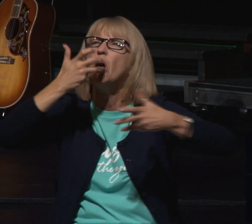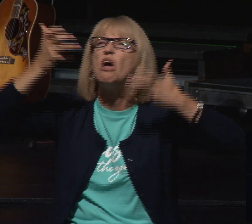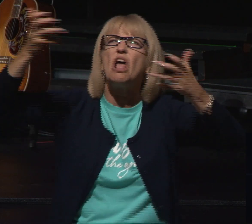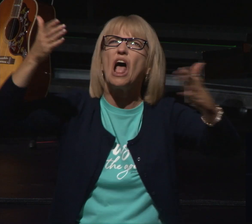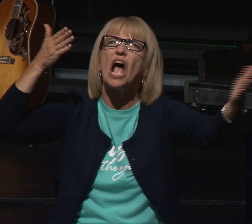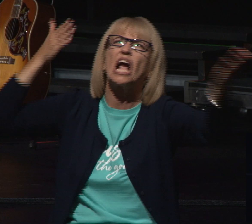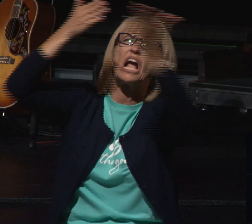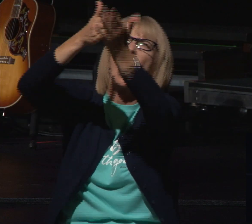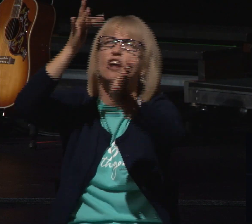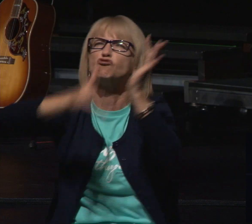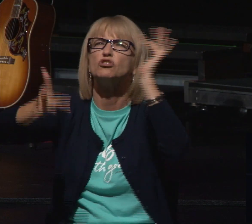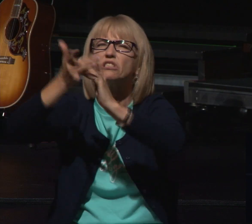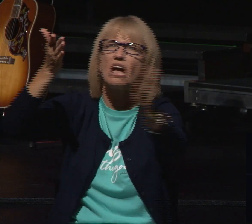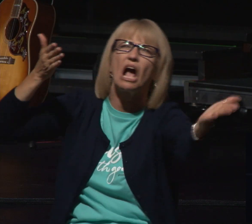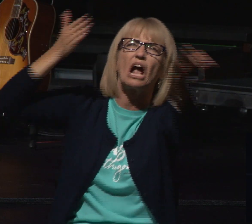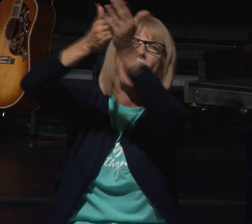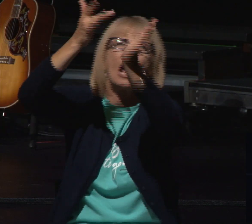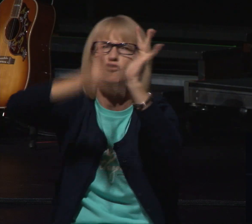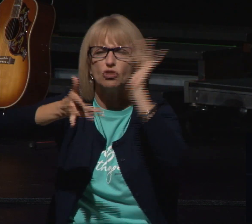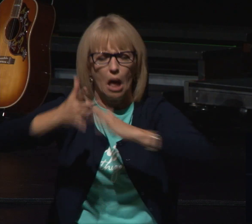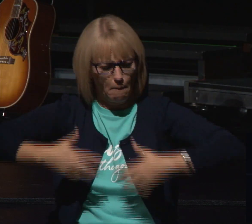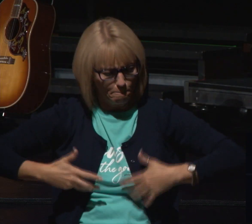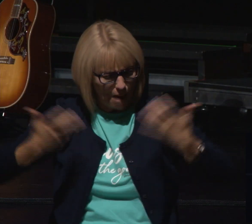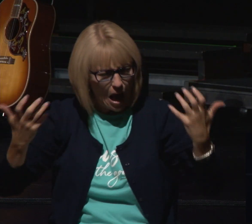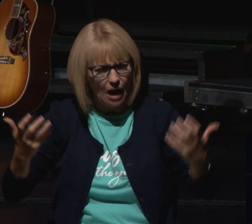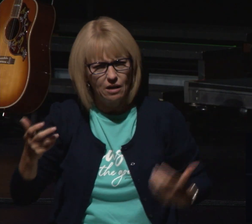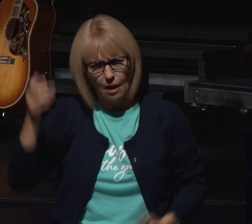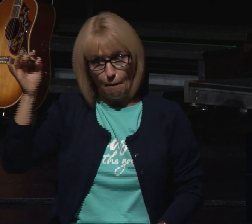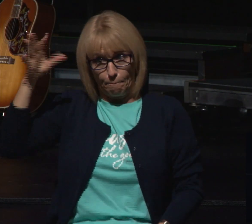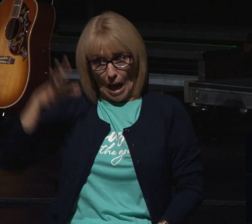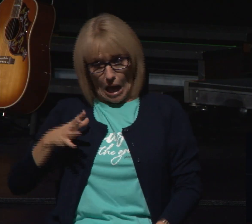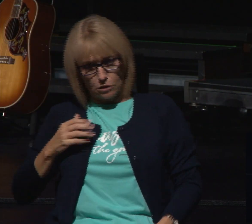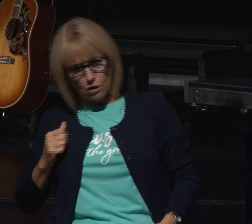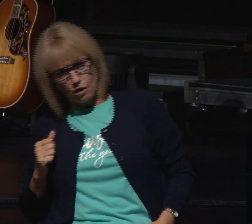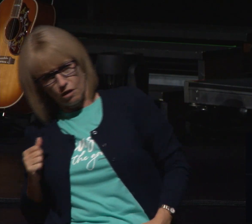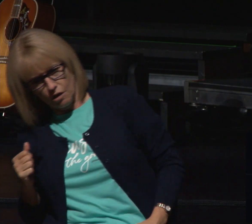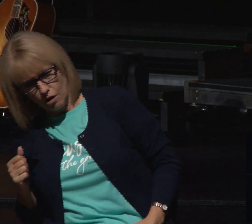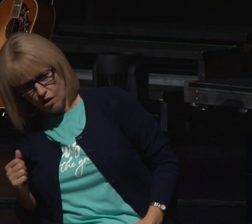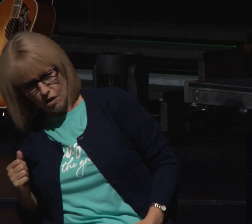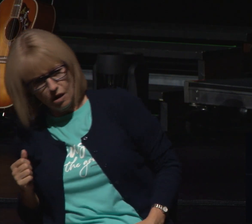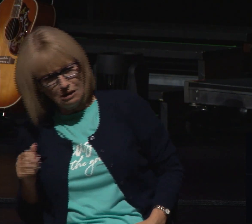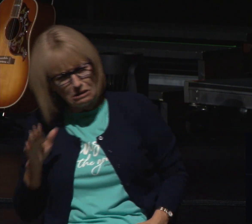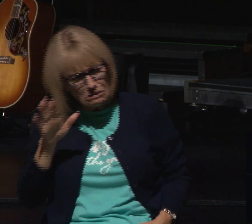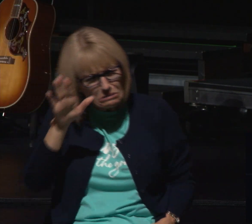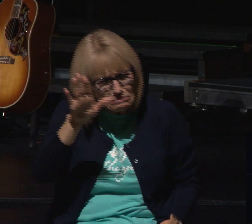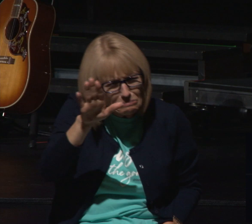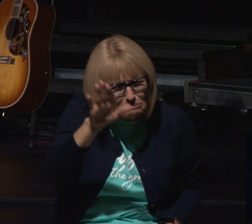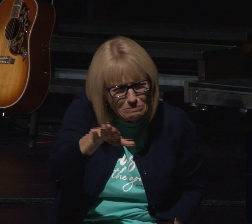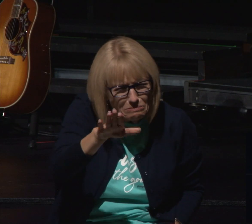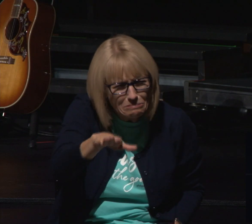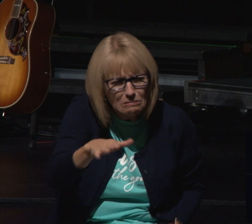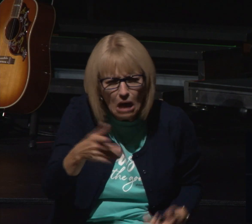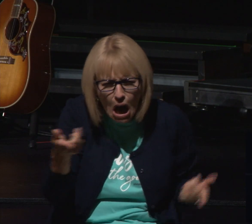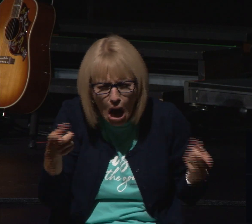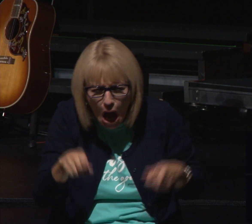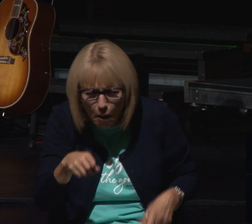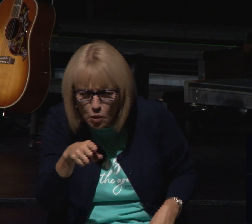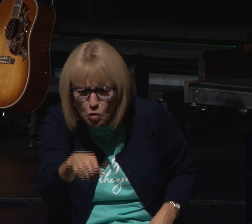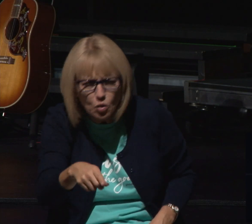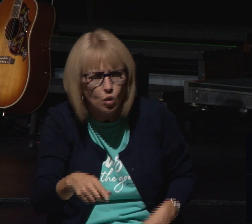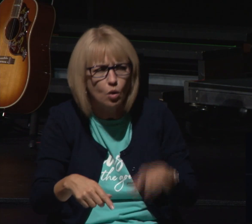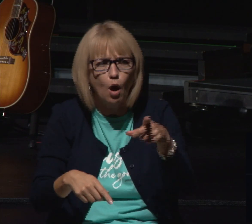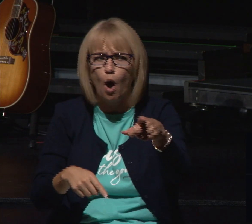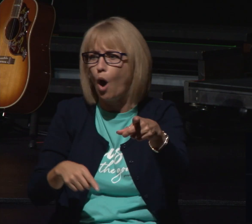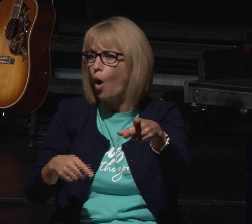and he couldn't figure out what was going on and finally he talked to emma and he said what is your story she was a survivor of the